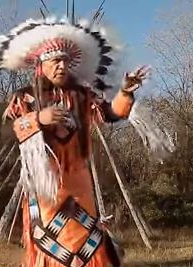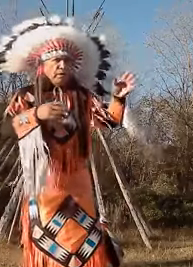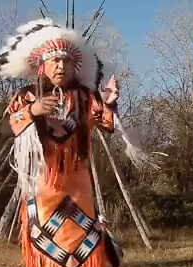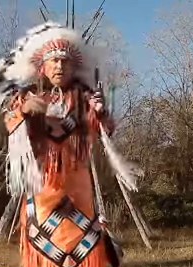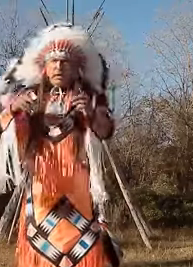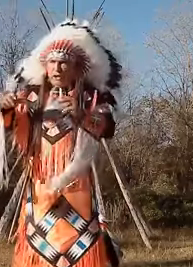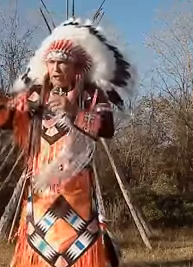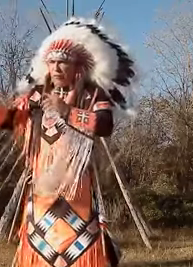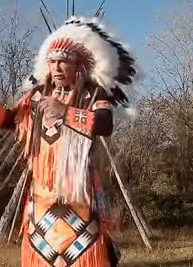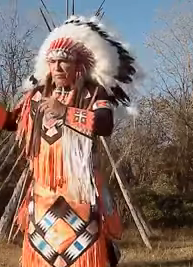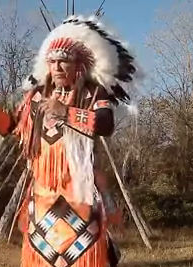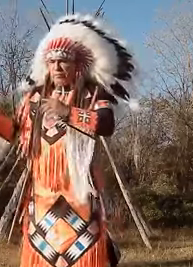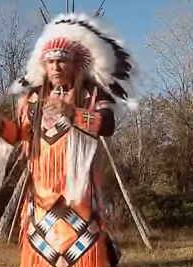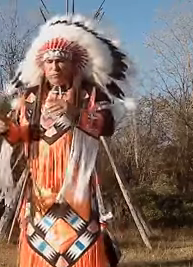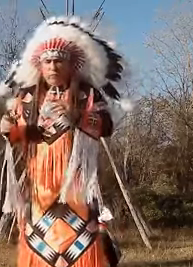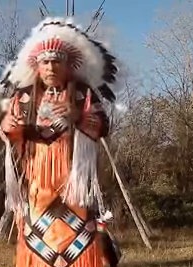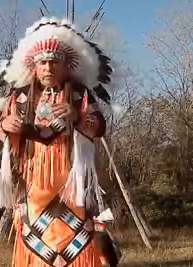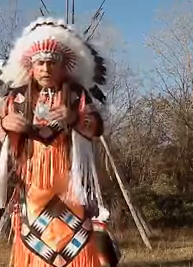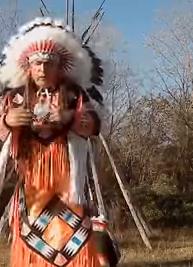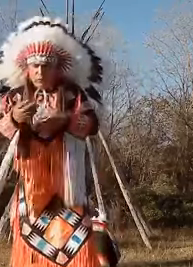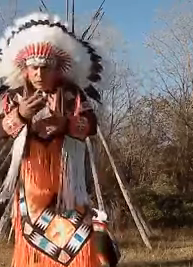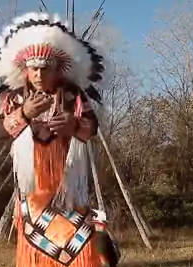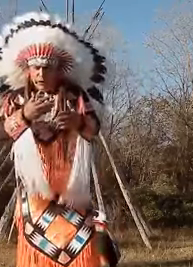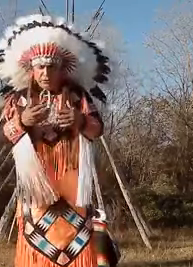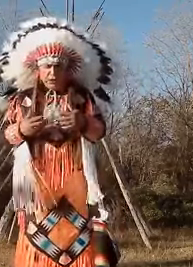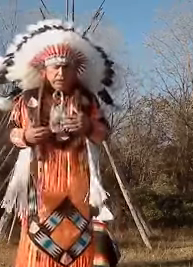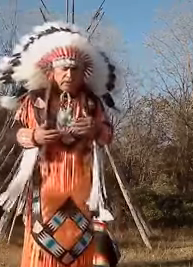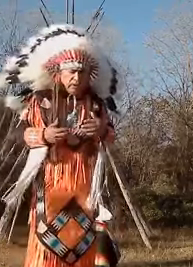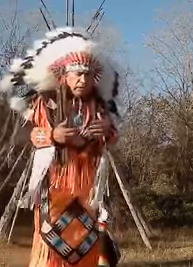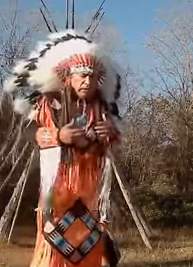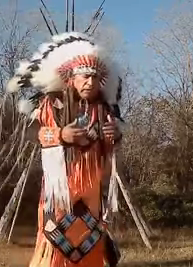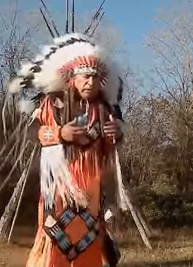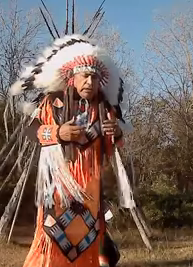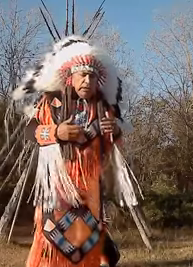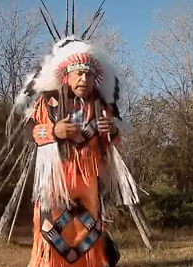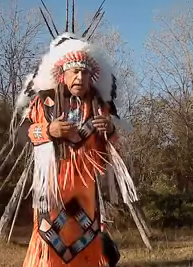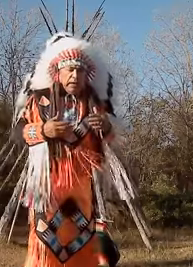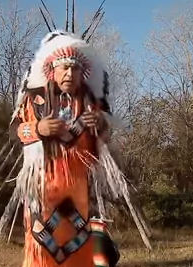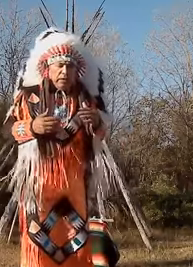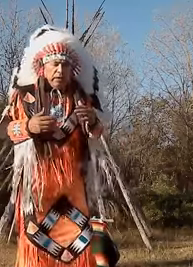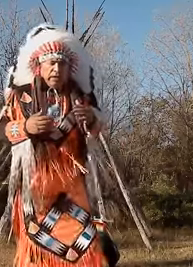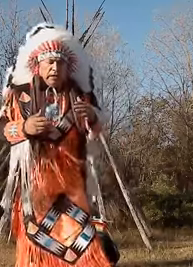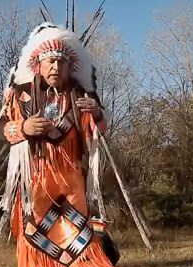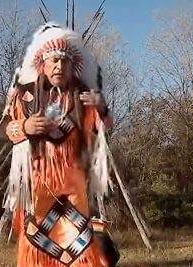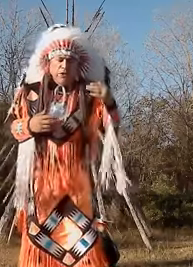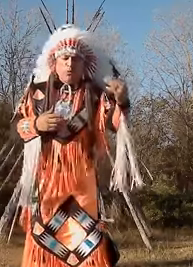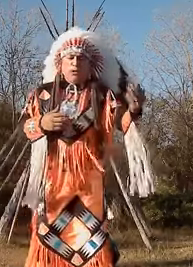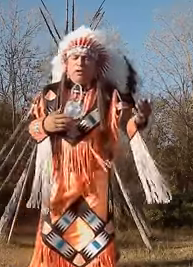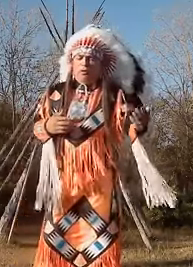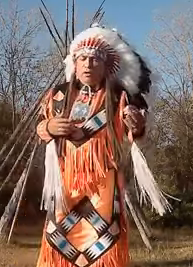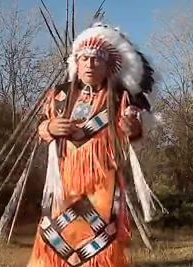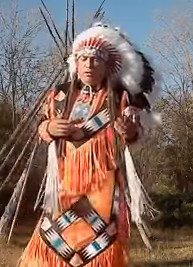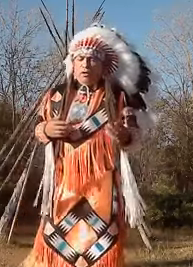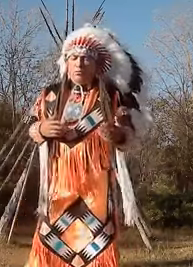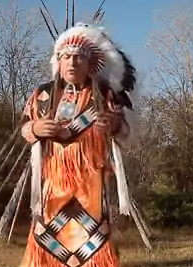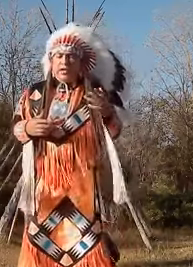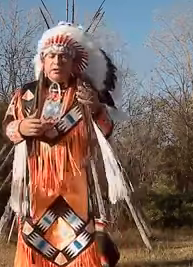of the country in the four directions. And each one of the tribal nations